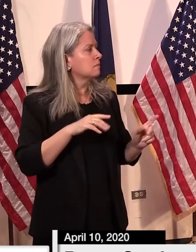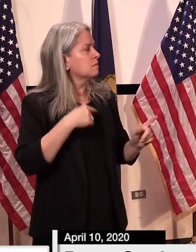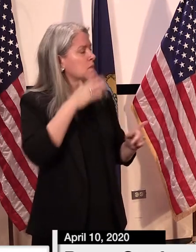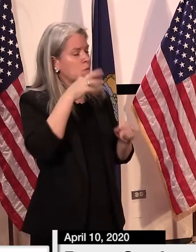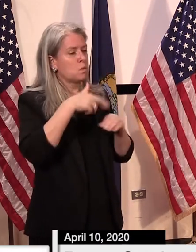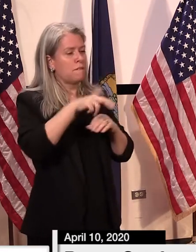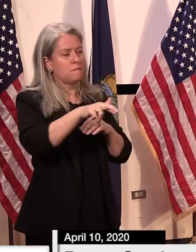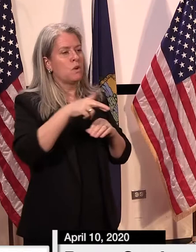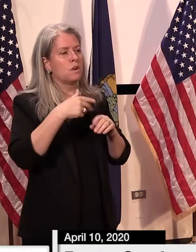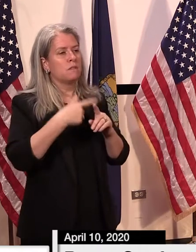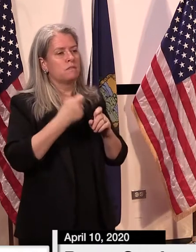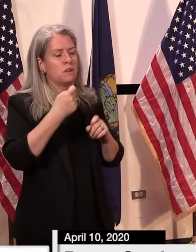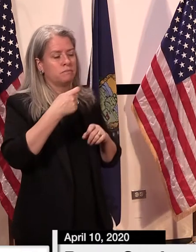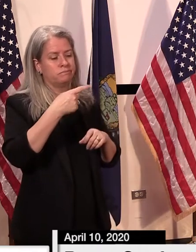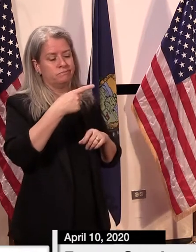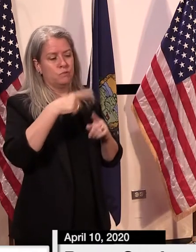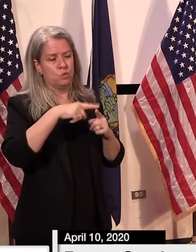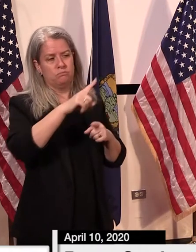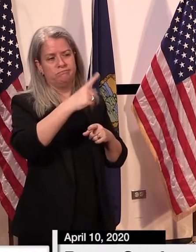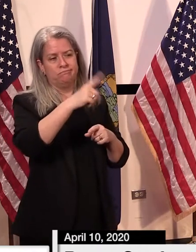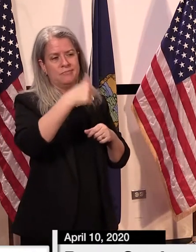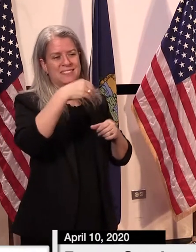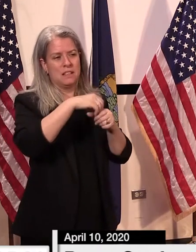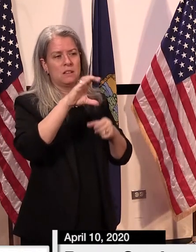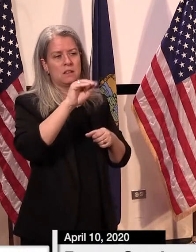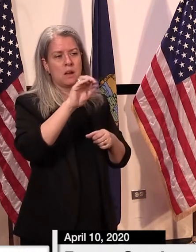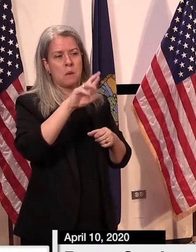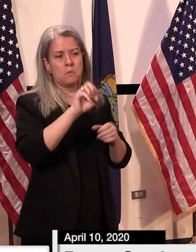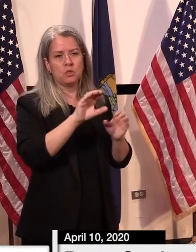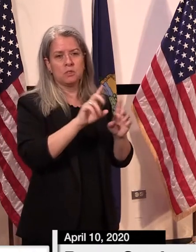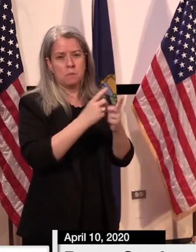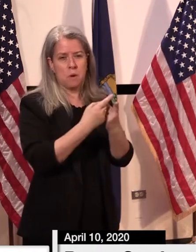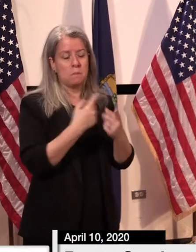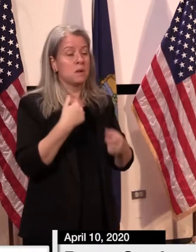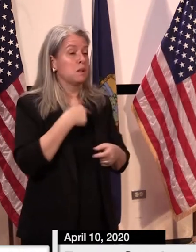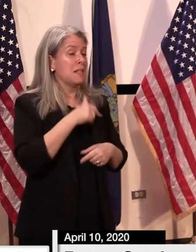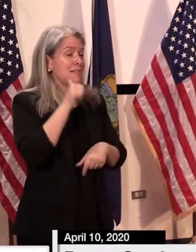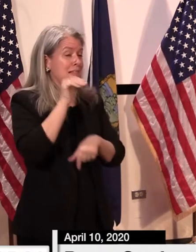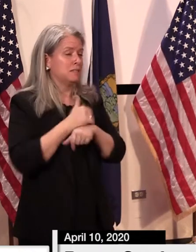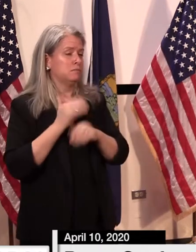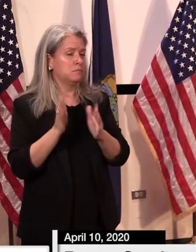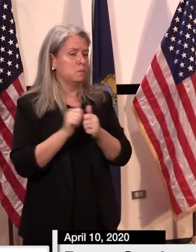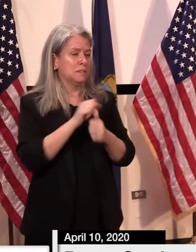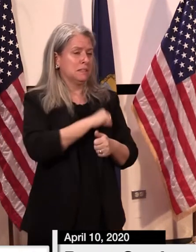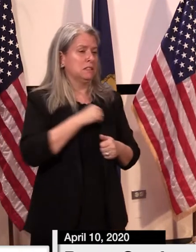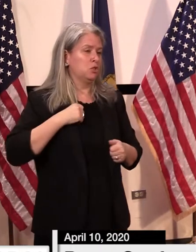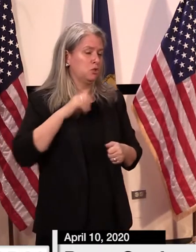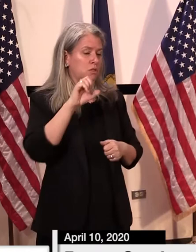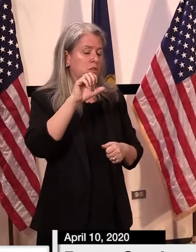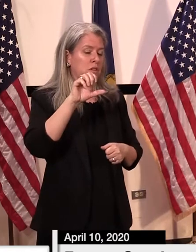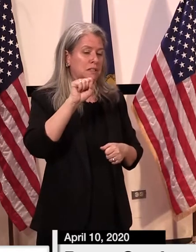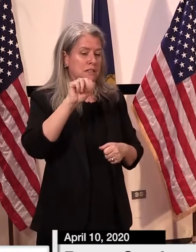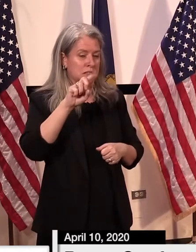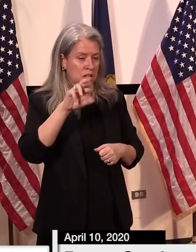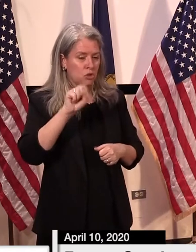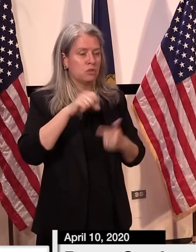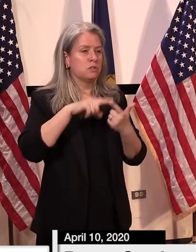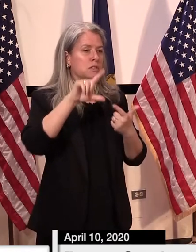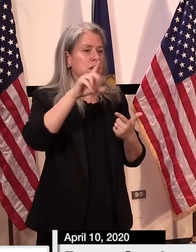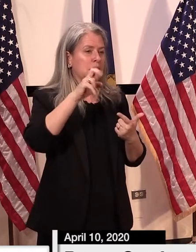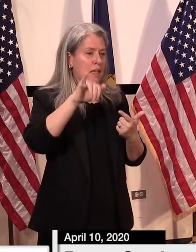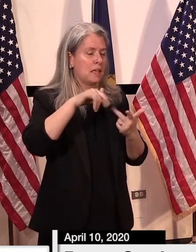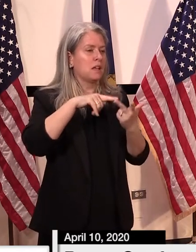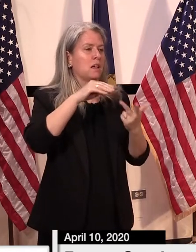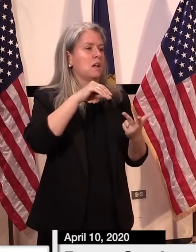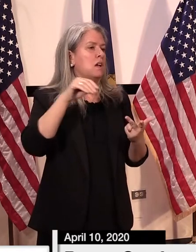someone from Commerce, but I, I will add, uh, we had this conversation last night with, uh, Senator Sanders, Senator Leahy, Congressman Welch,